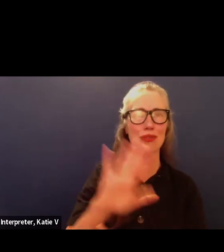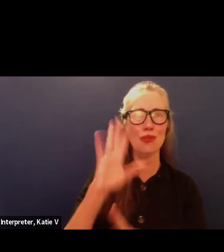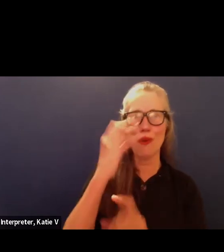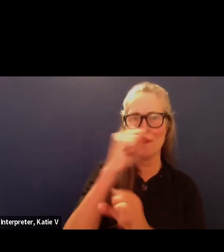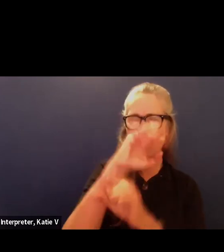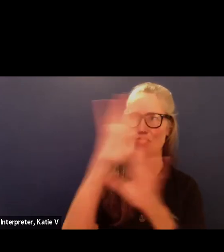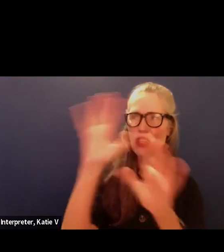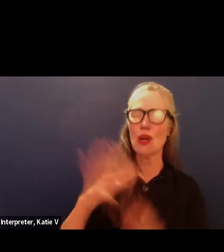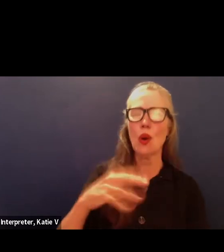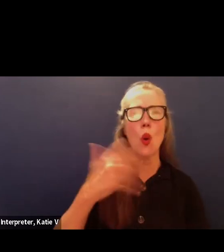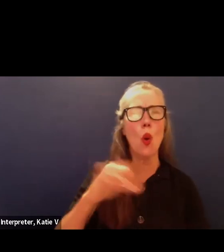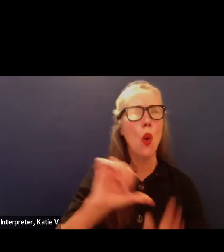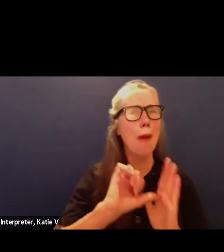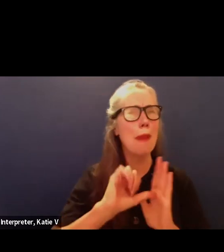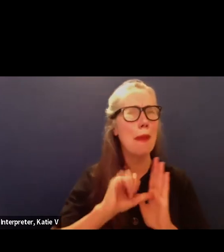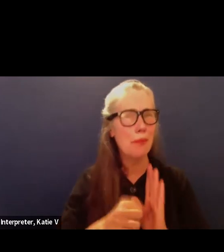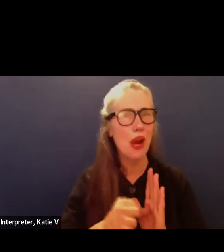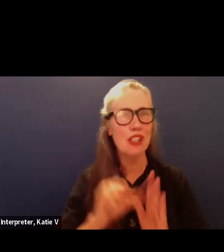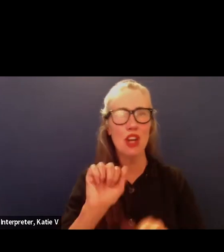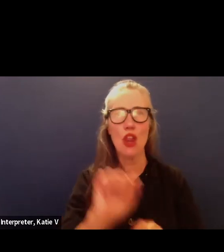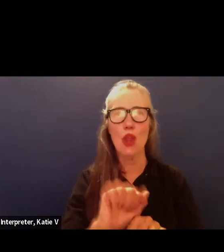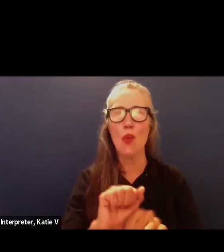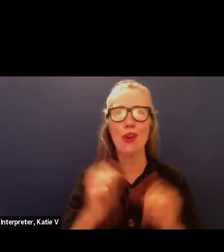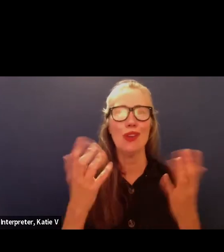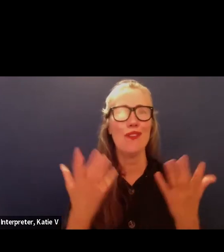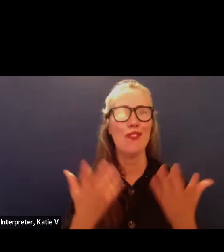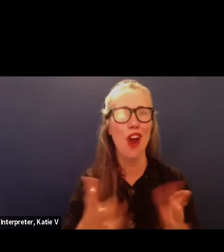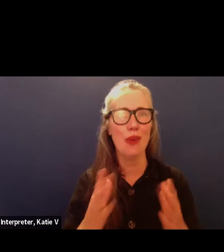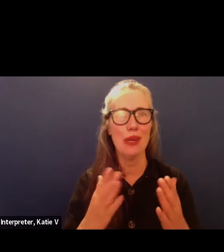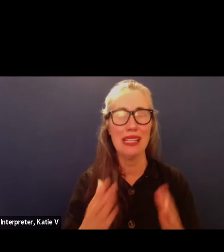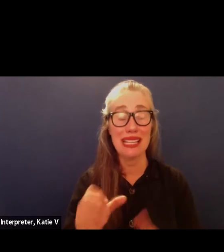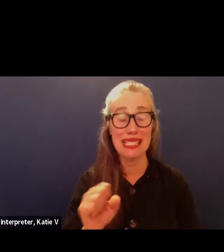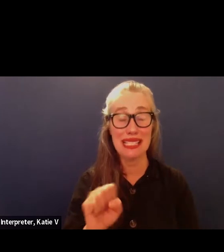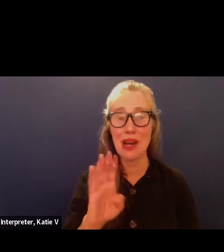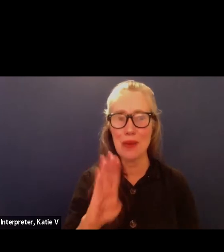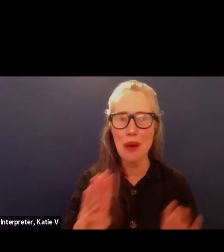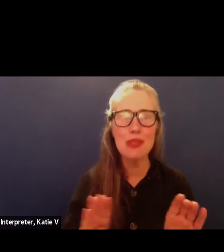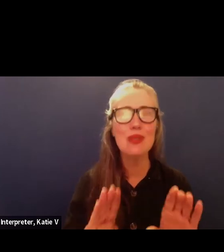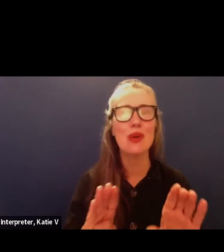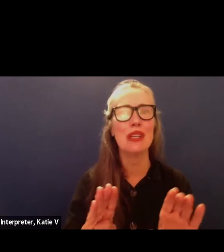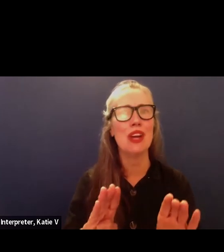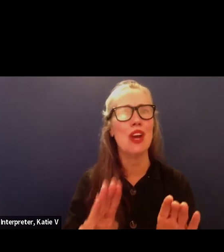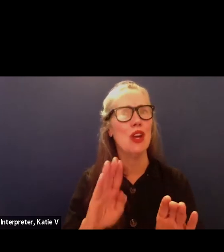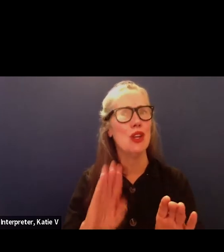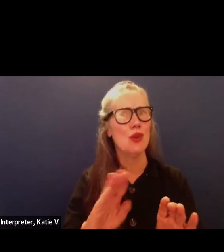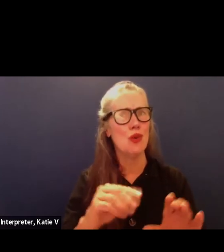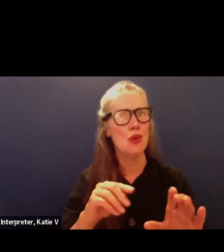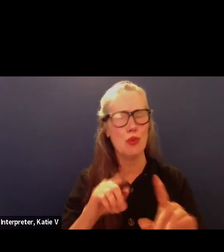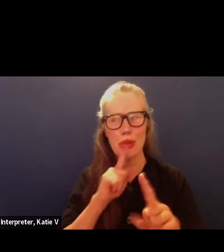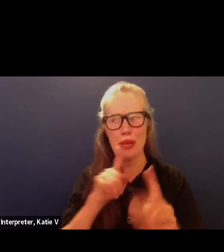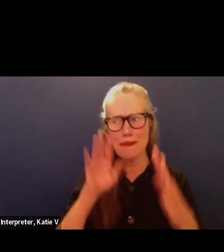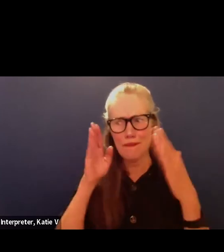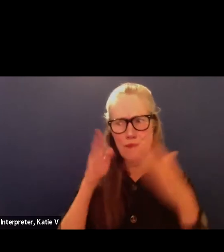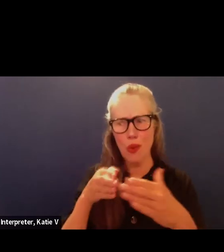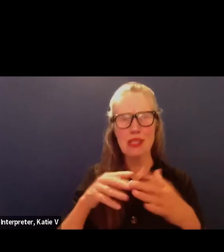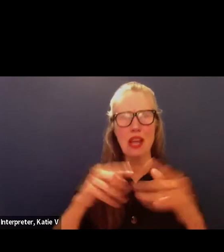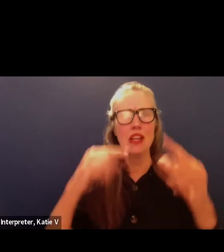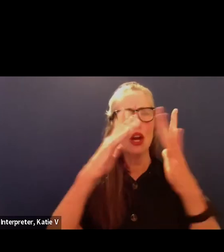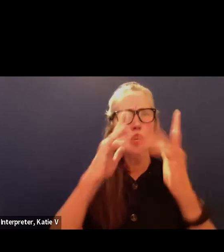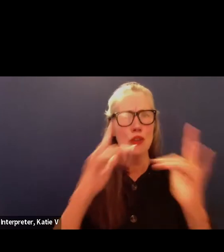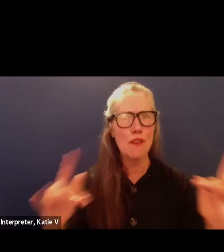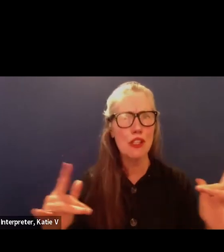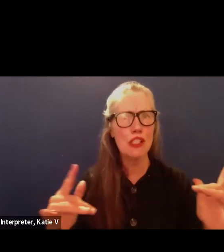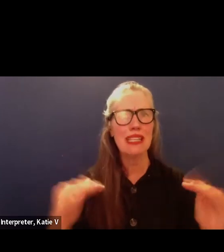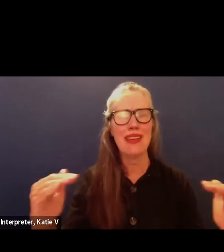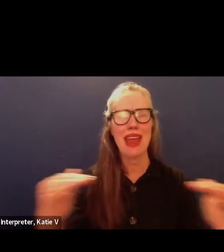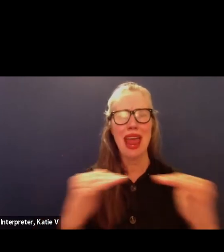impressed uh through the work that you have already done that santa barbara is doing your efforts towards diversity equity inclusion